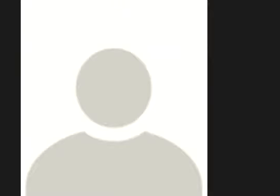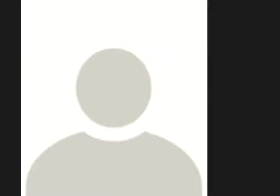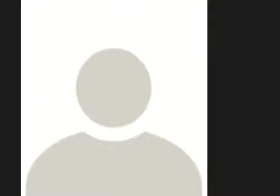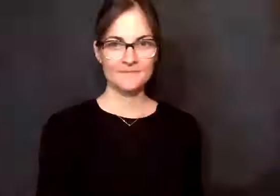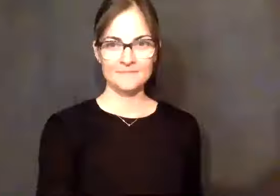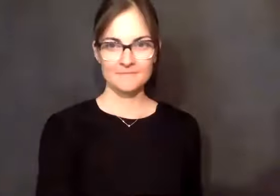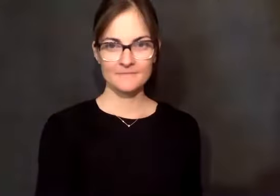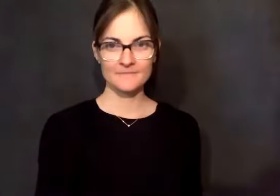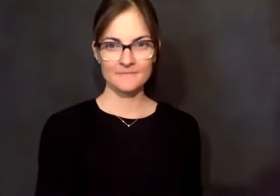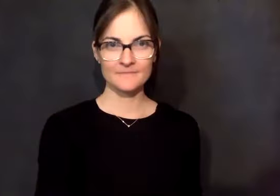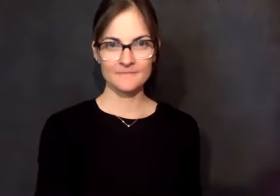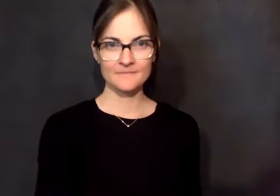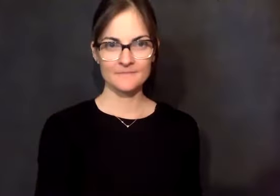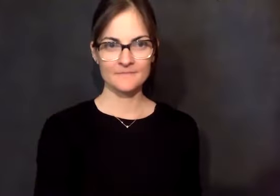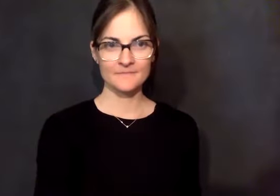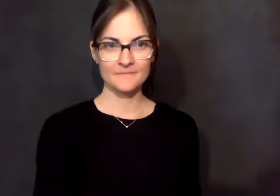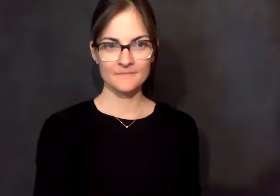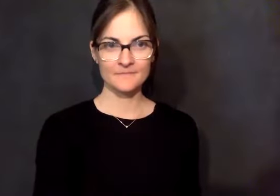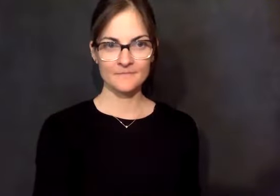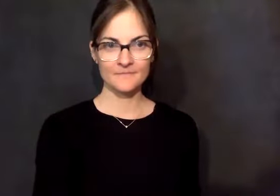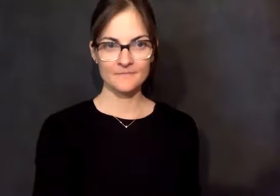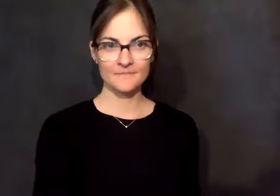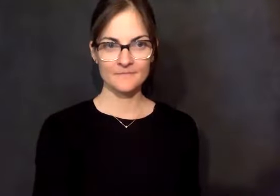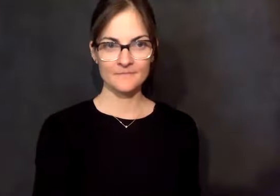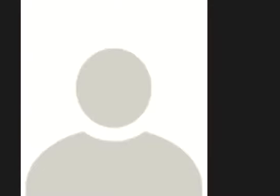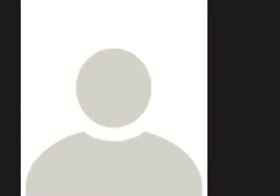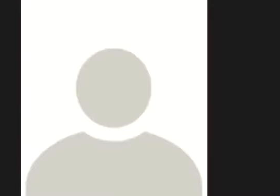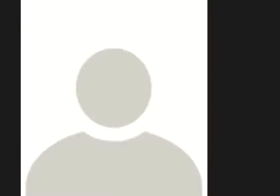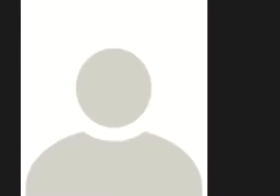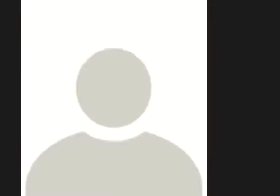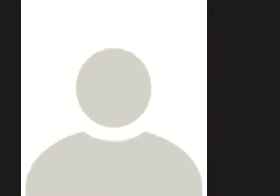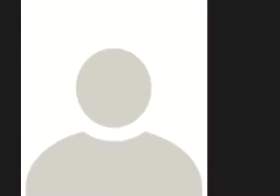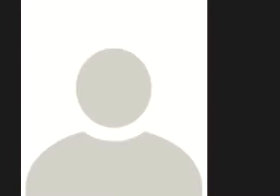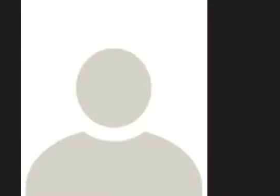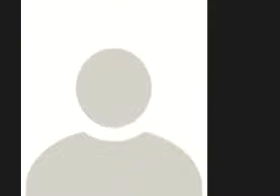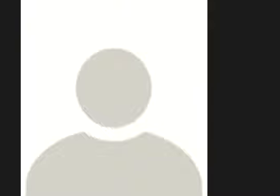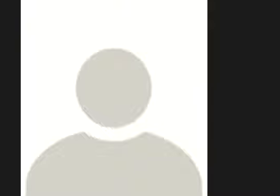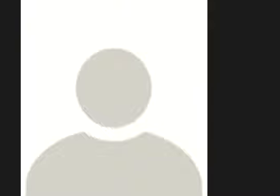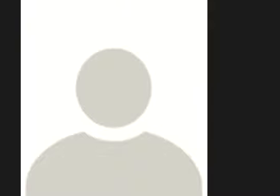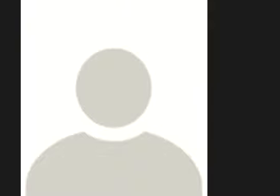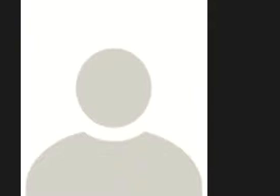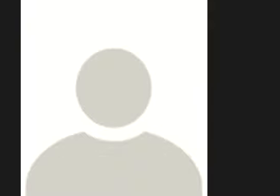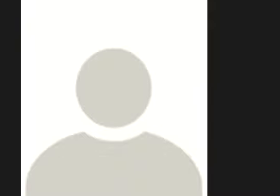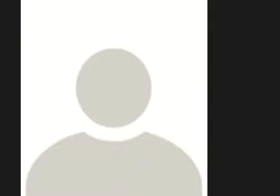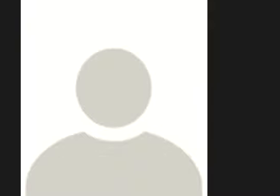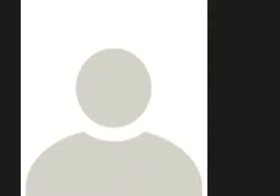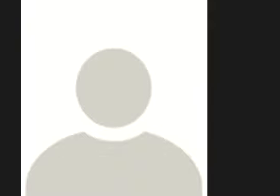here. You're there. How did you get here? Take these steps. Not a therapist, not a counselor, sometimes not even a friend,